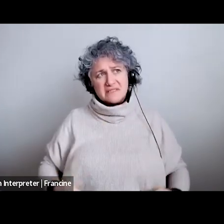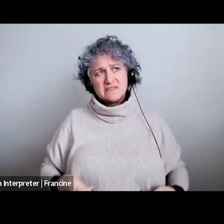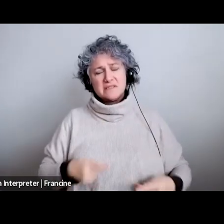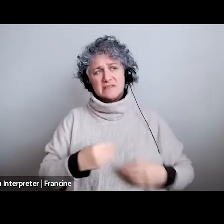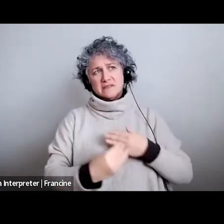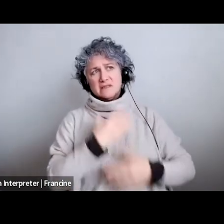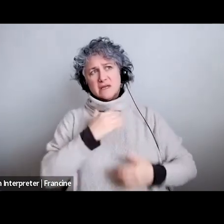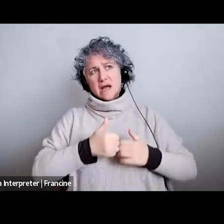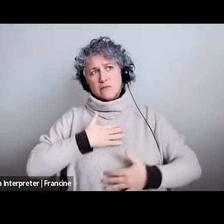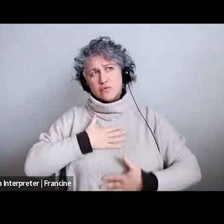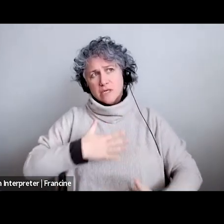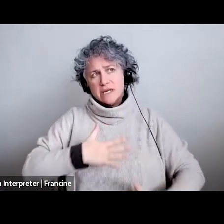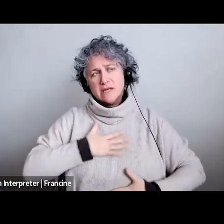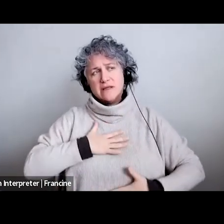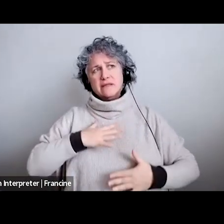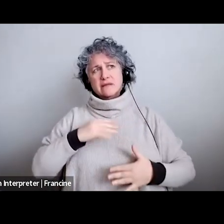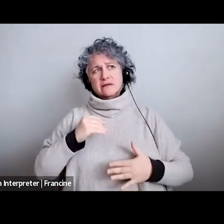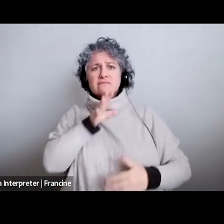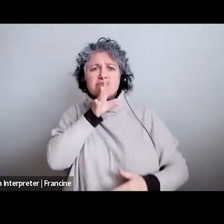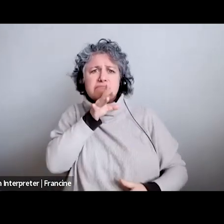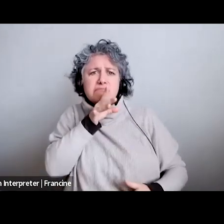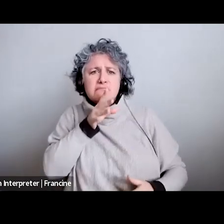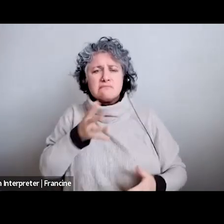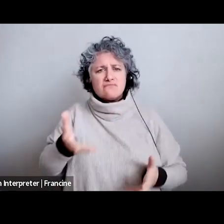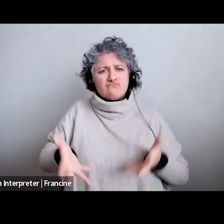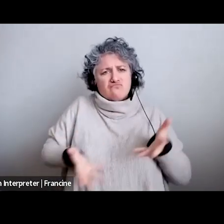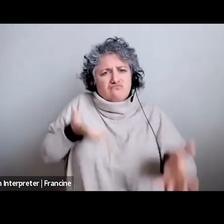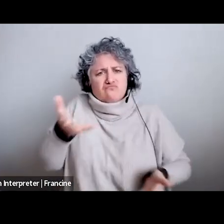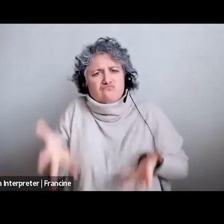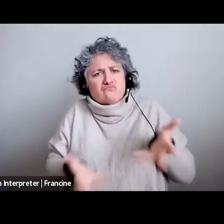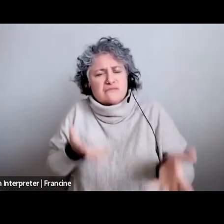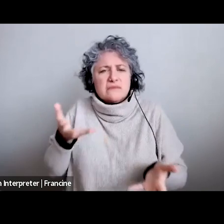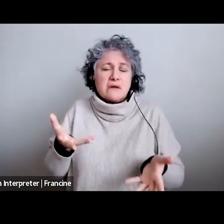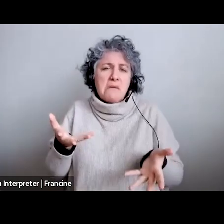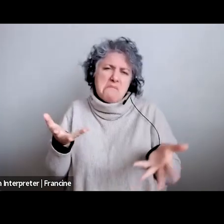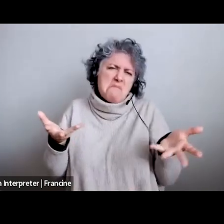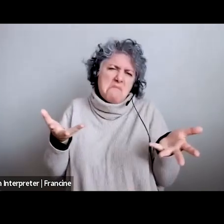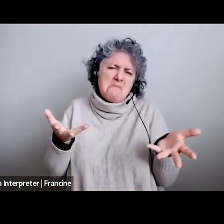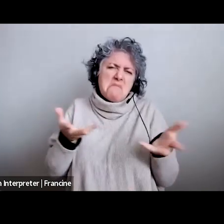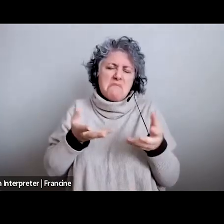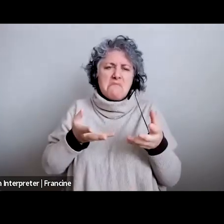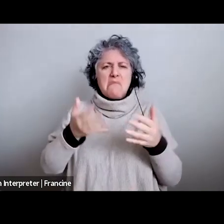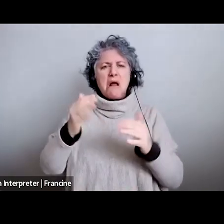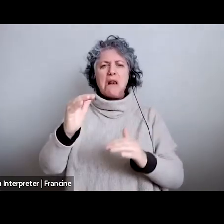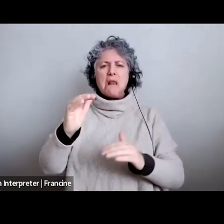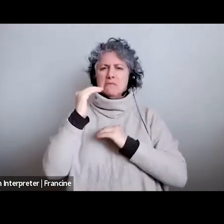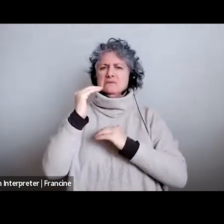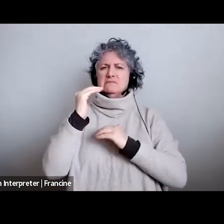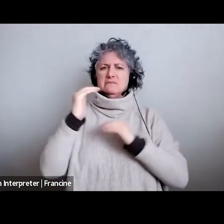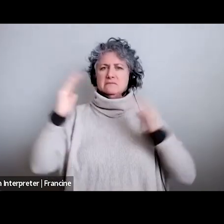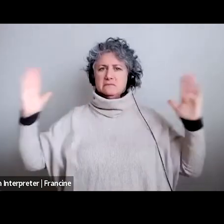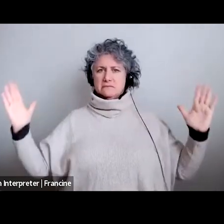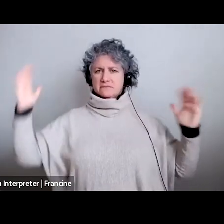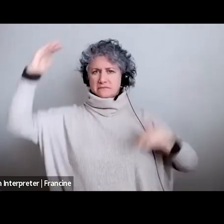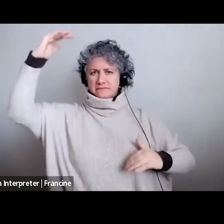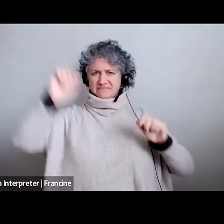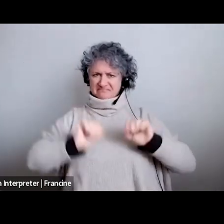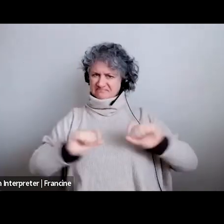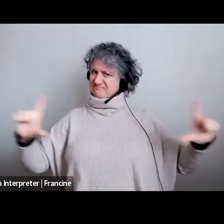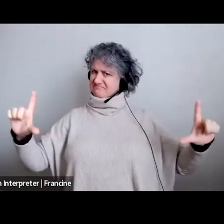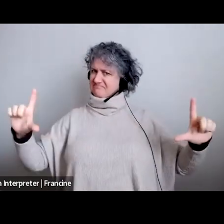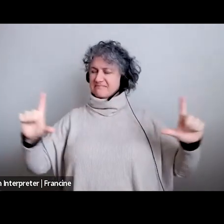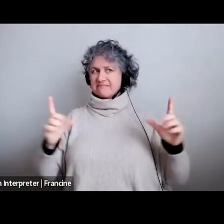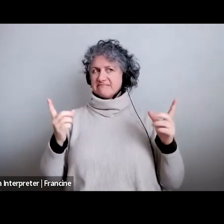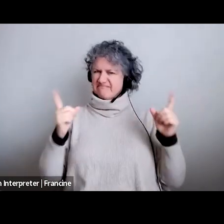changes the way you breathe and how you show yourself so um that is a tricky one and uh